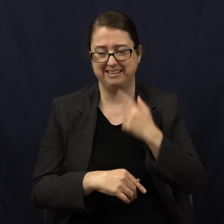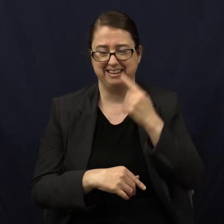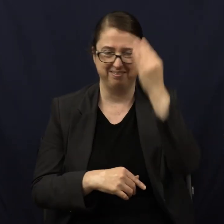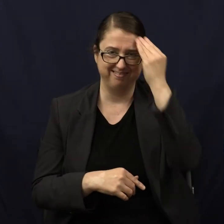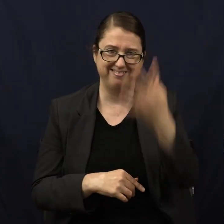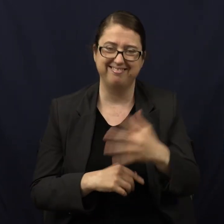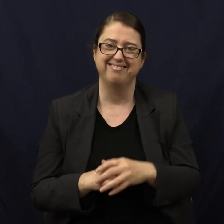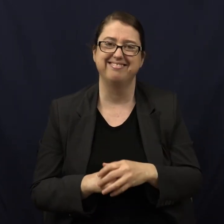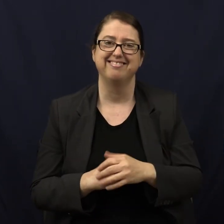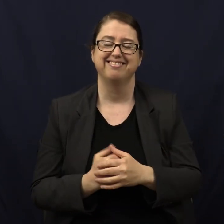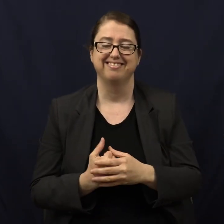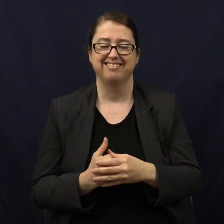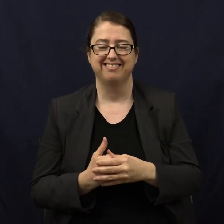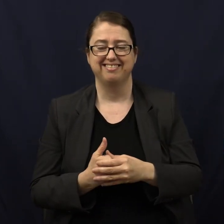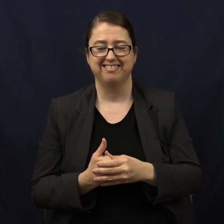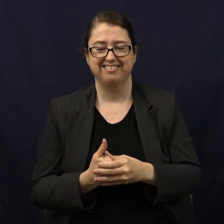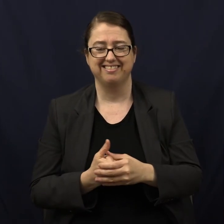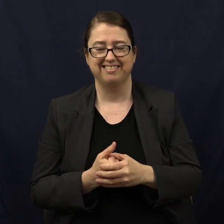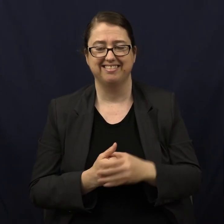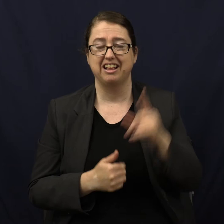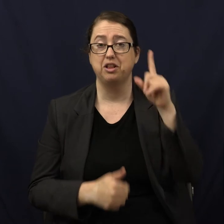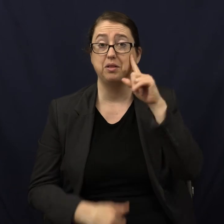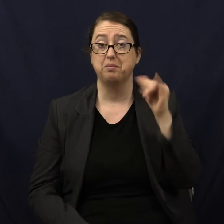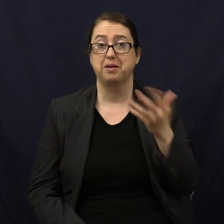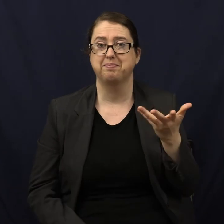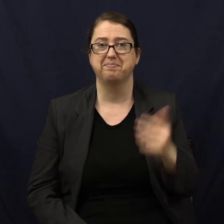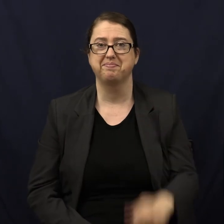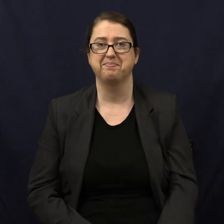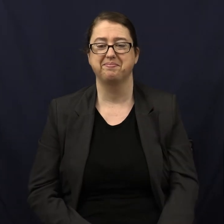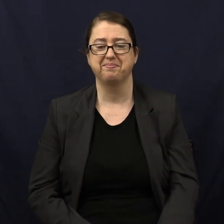You can't handle it yet. What does that look like?